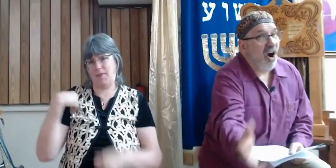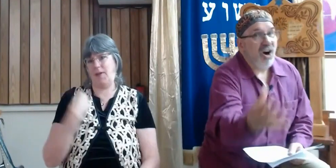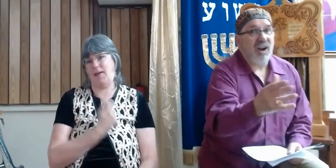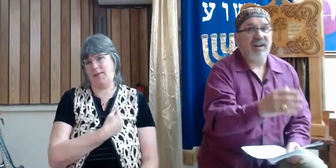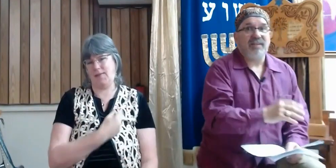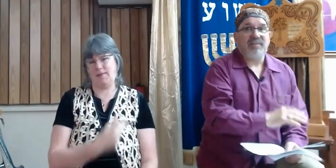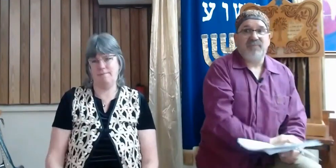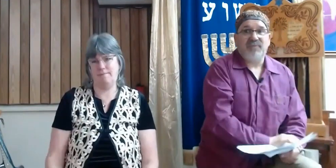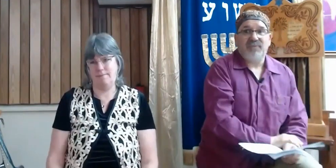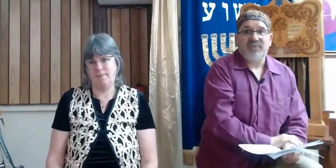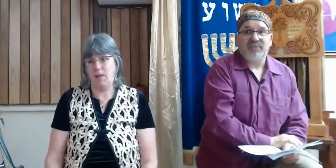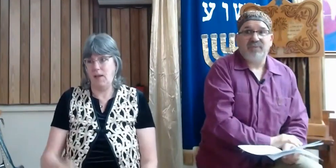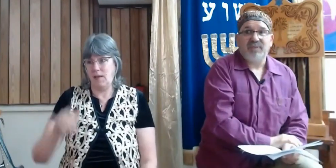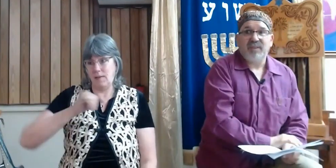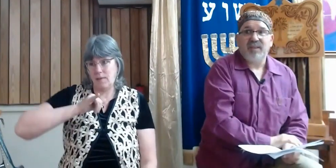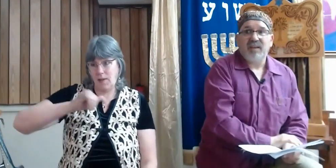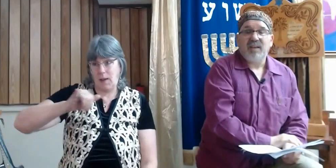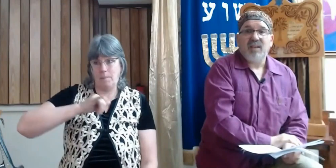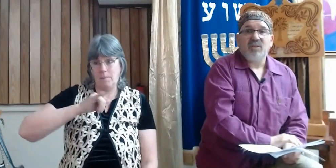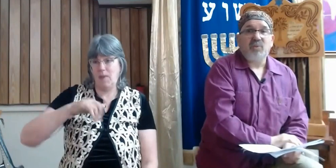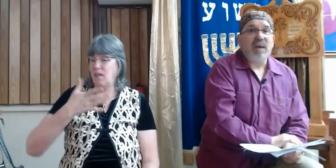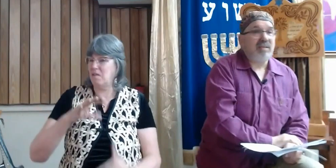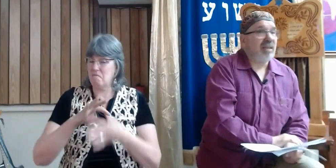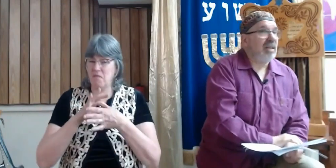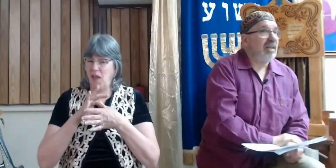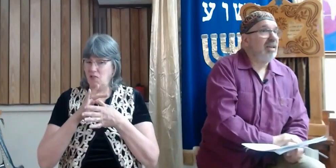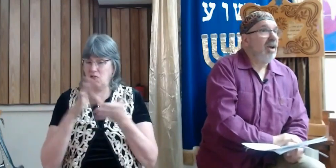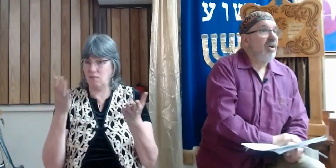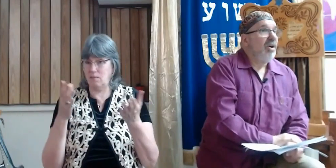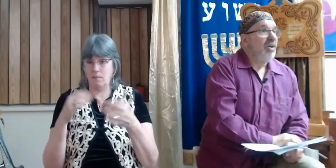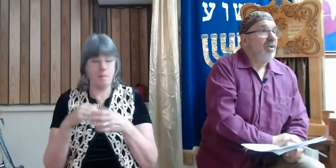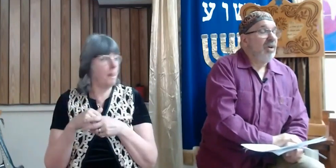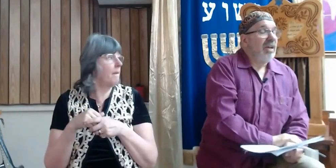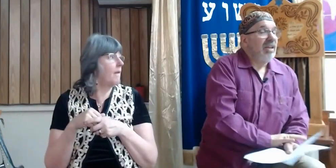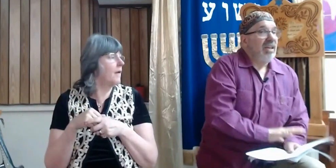we are. God. So, basically,